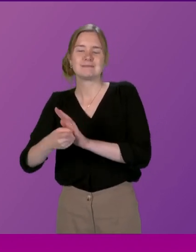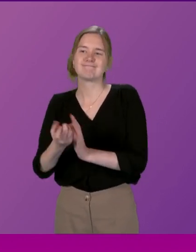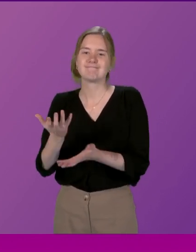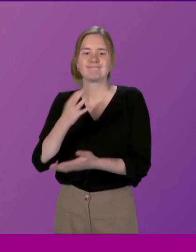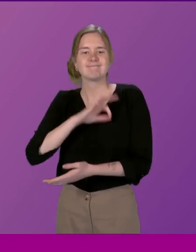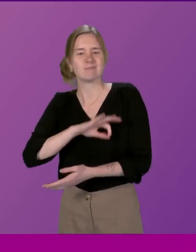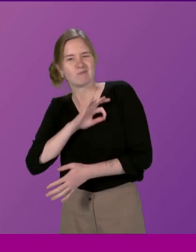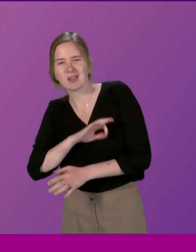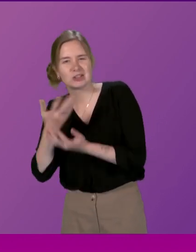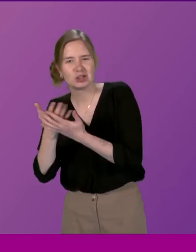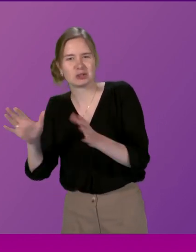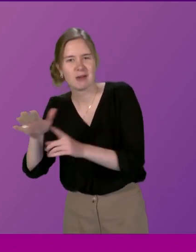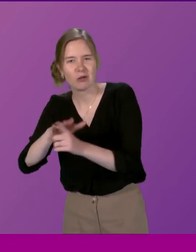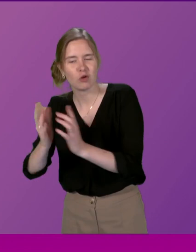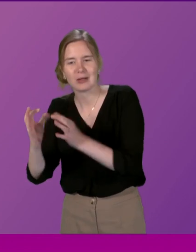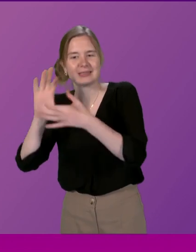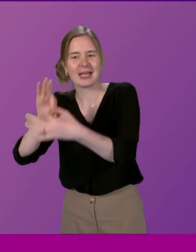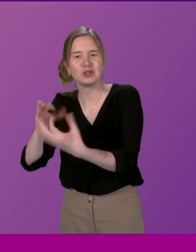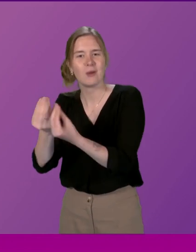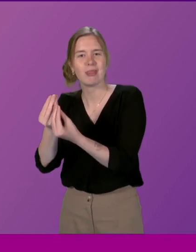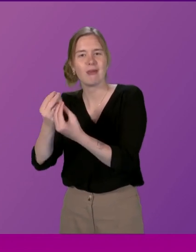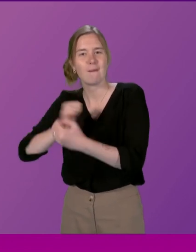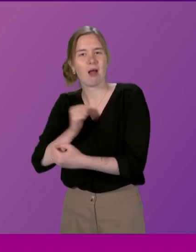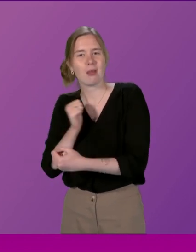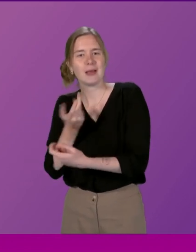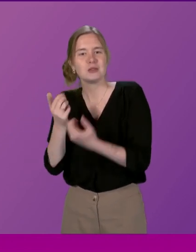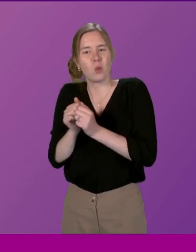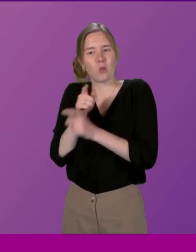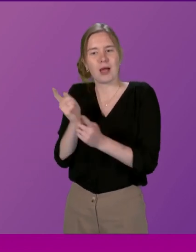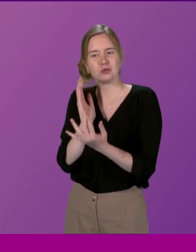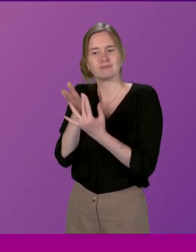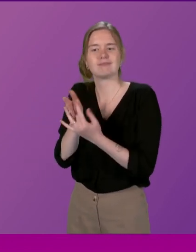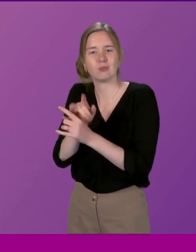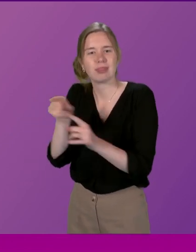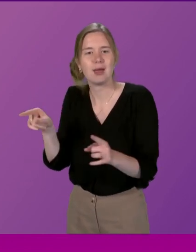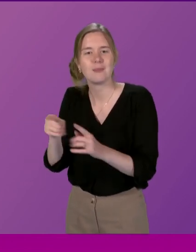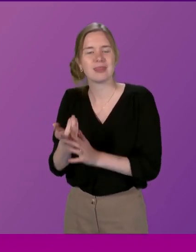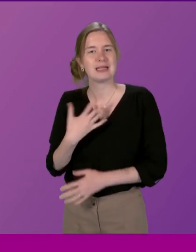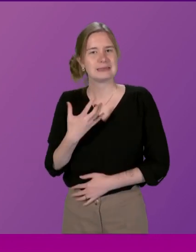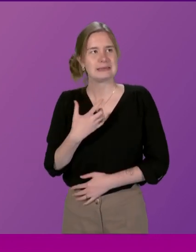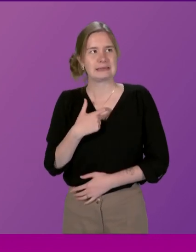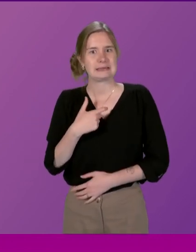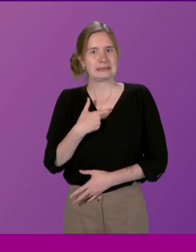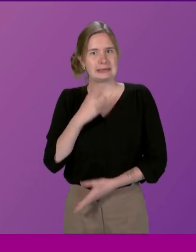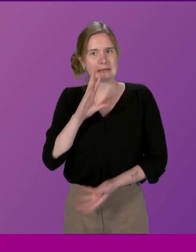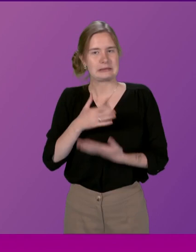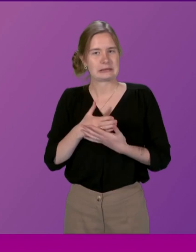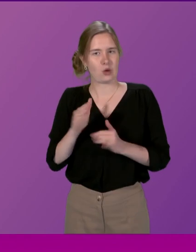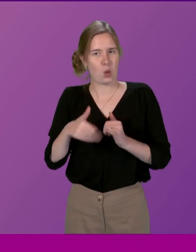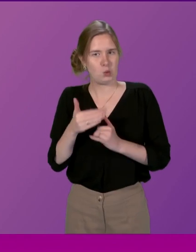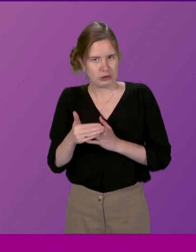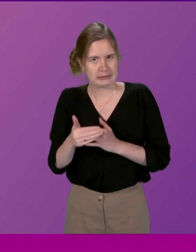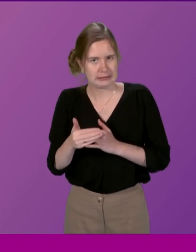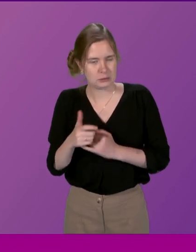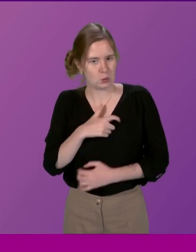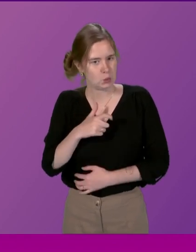often don't feel they are engaging with the Scottish Parliament is worthwhile. That's a frightening conclusion to come to that there are